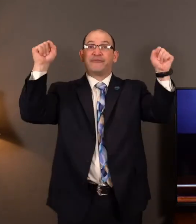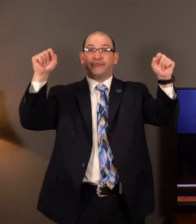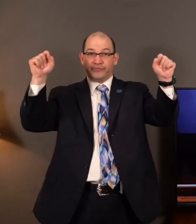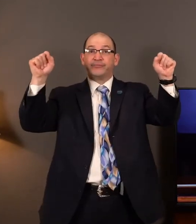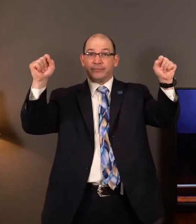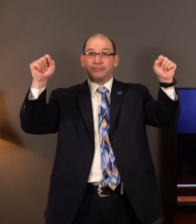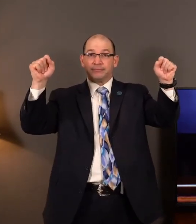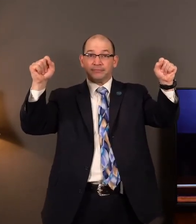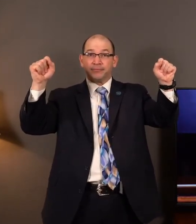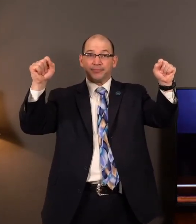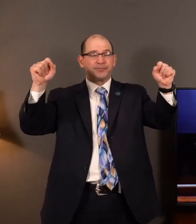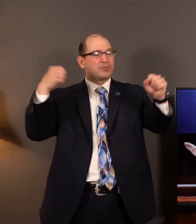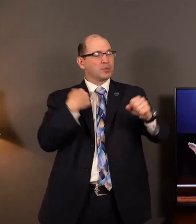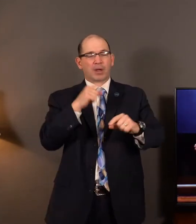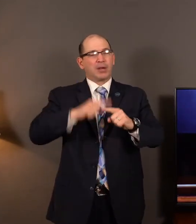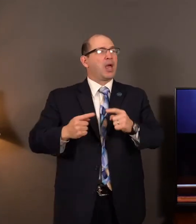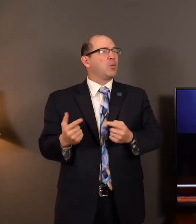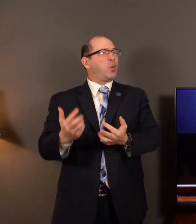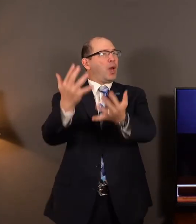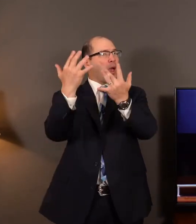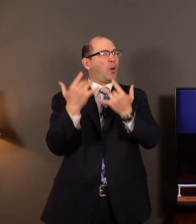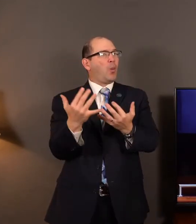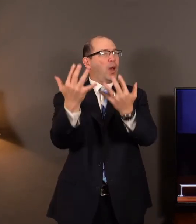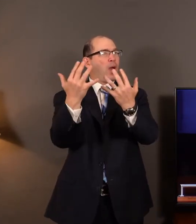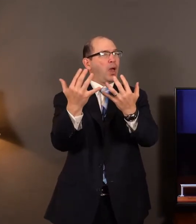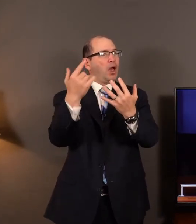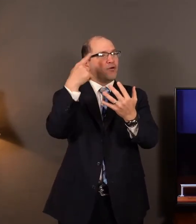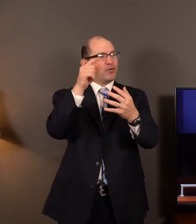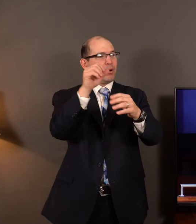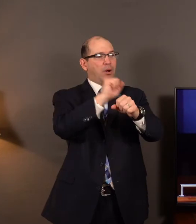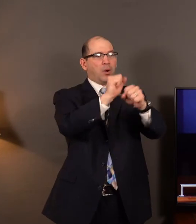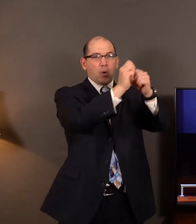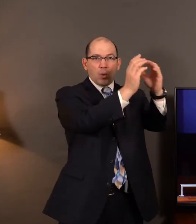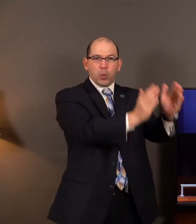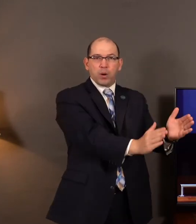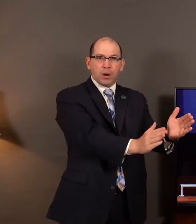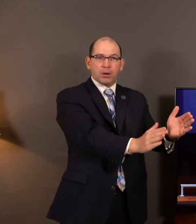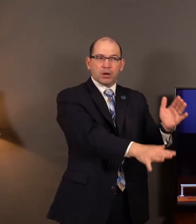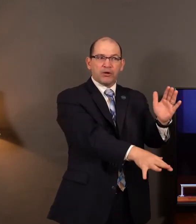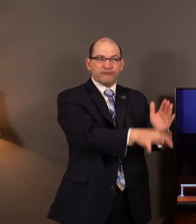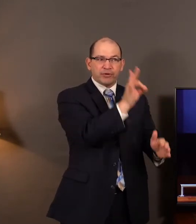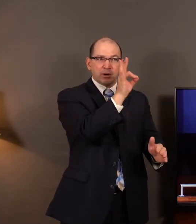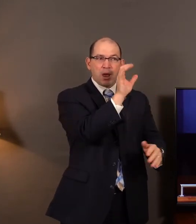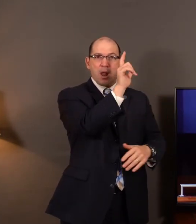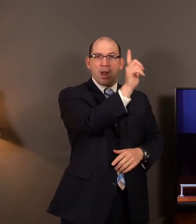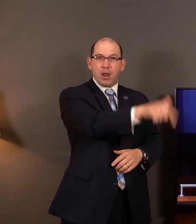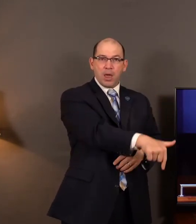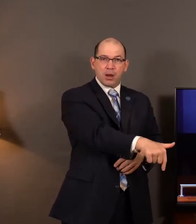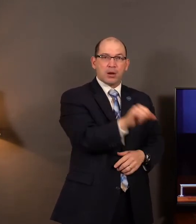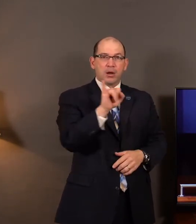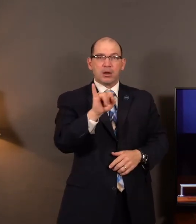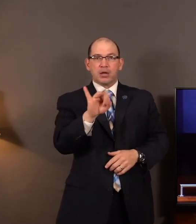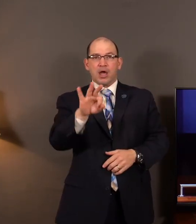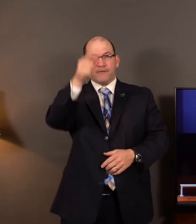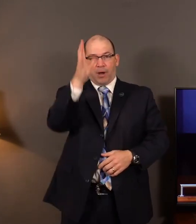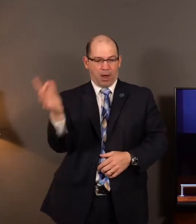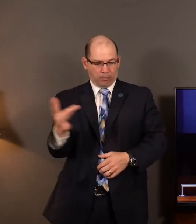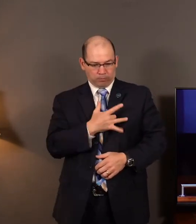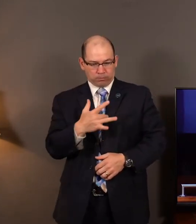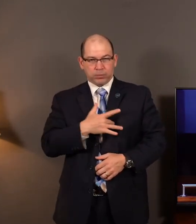of salvation. We can't wait. That co-worker, that neighbor, that person that God has put on your heart, it can't wait. We've got to go to them.